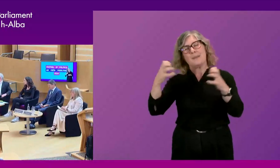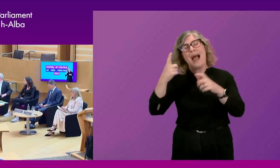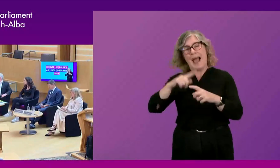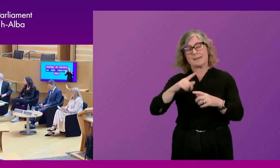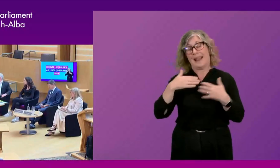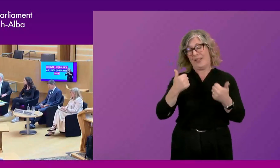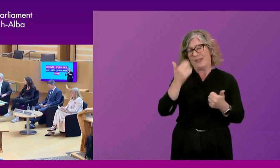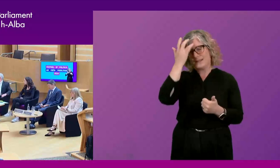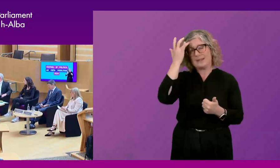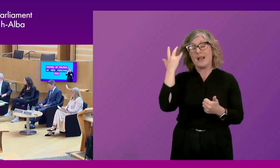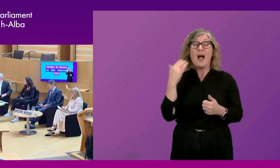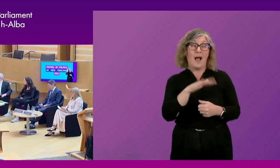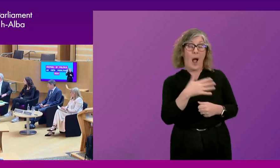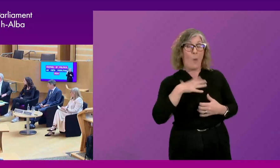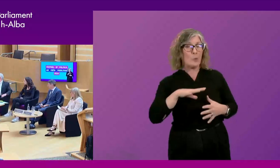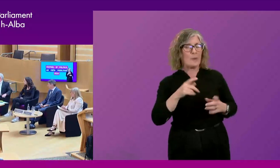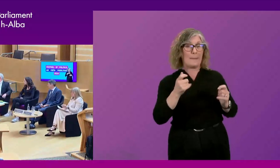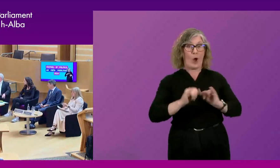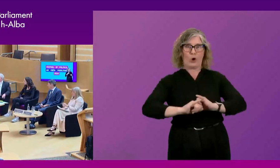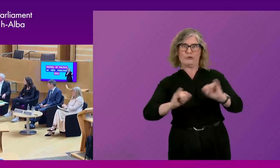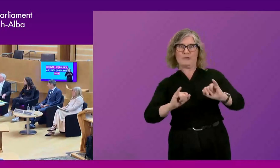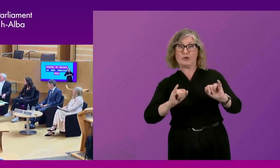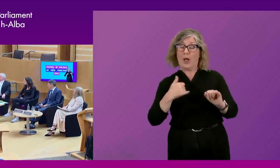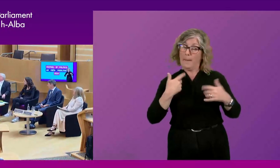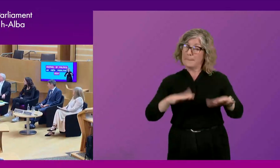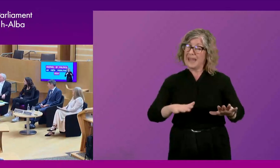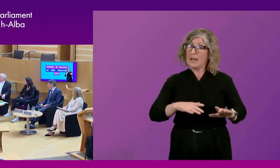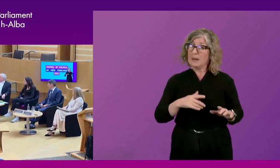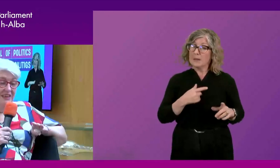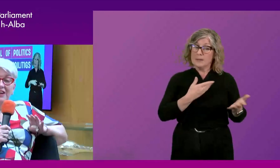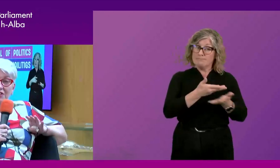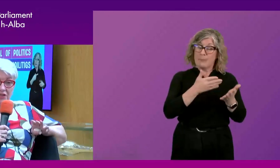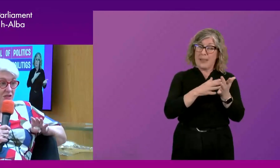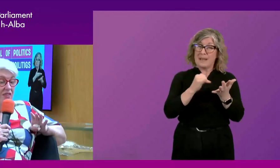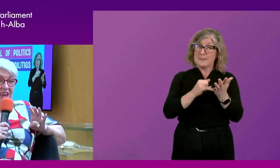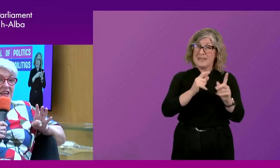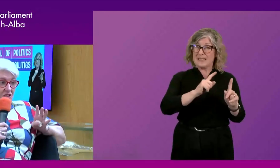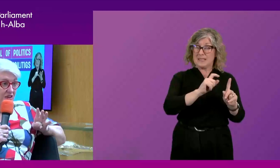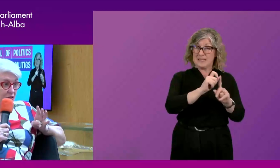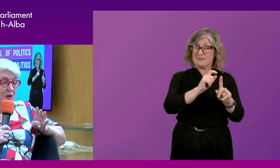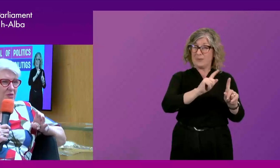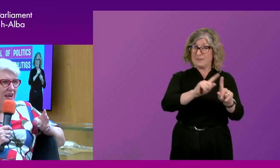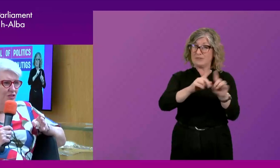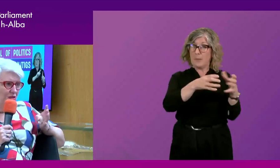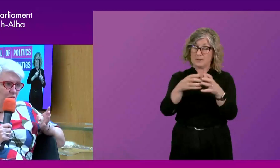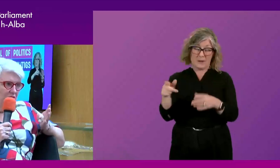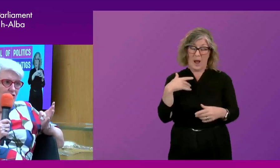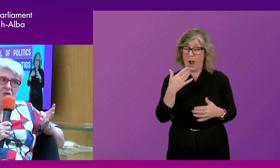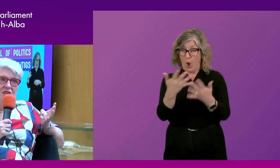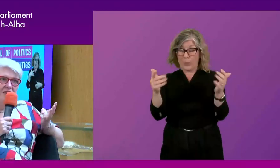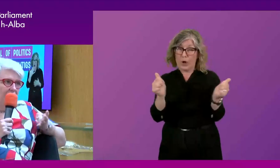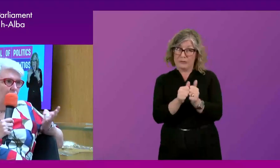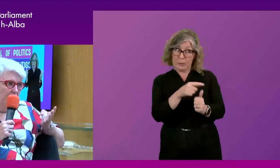and I have had conversations with MSPs of all parties who would absolutely agree with you, Ken. And this is, the NHS has become, I usually